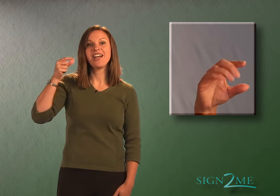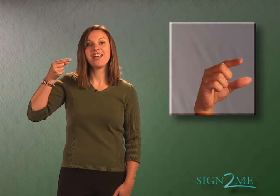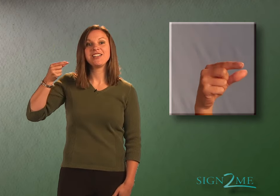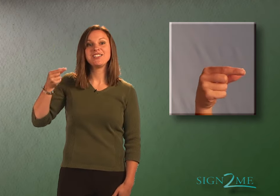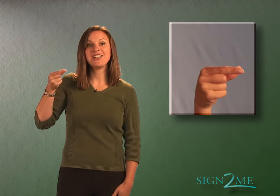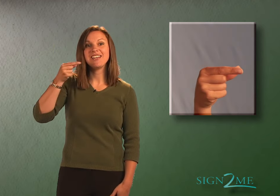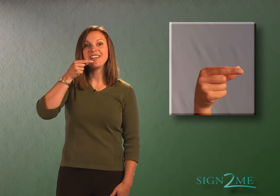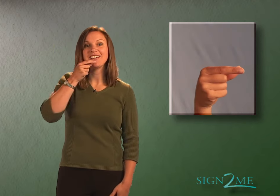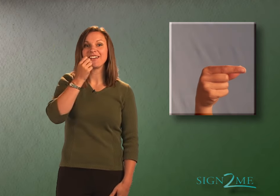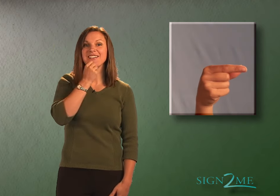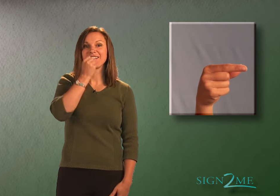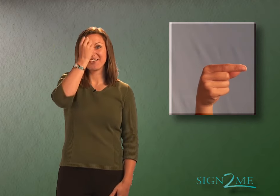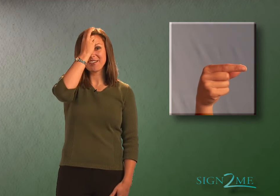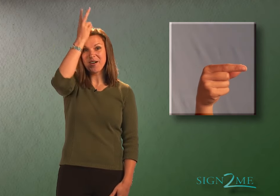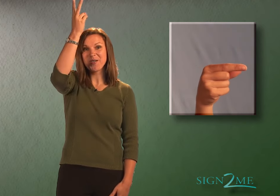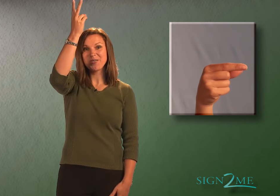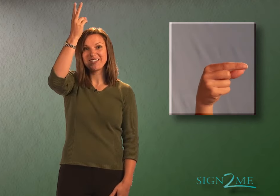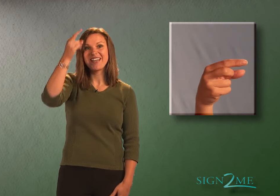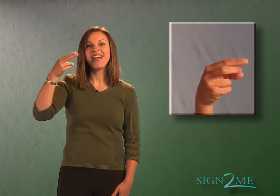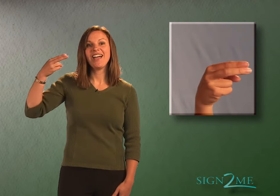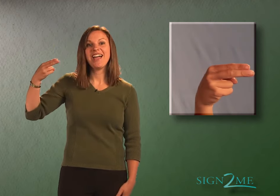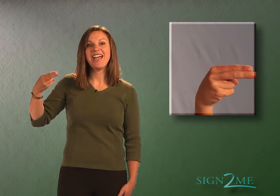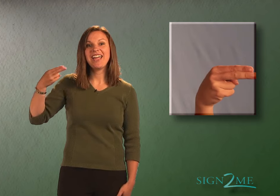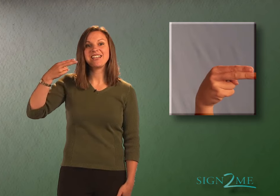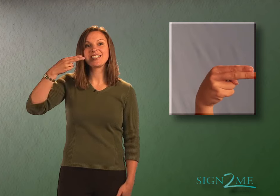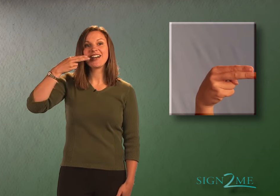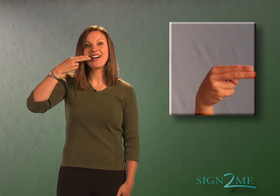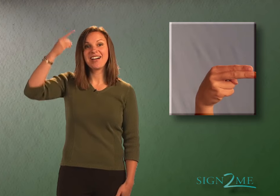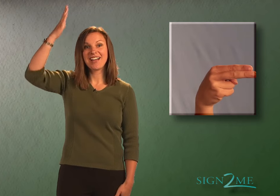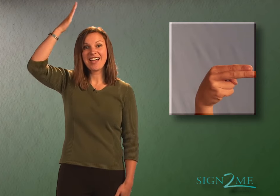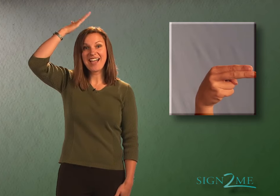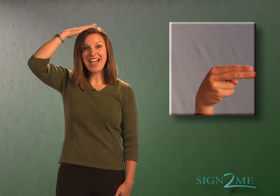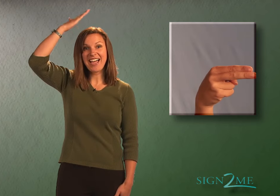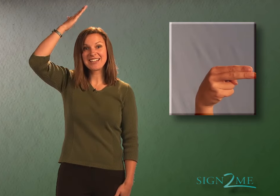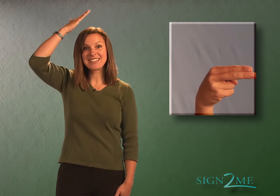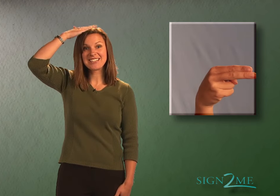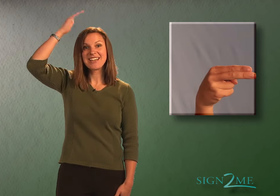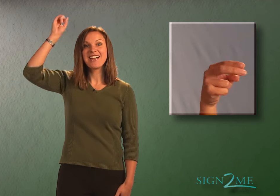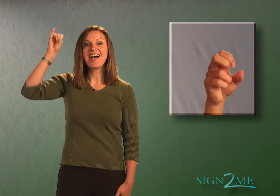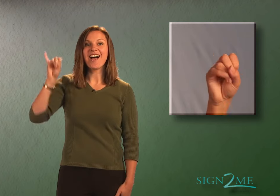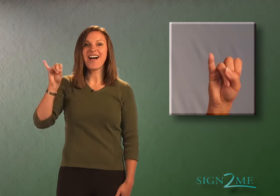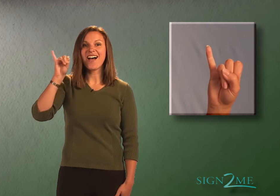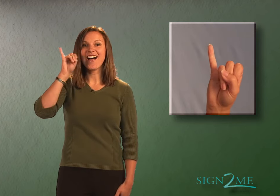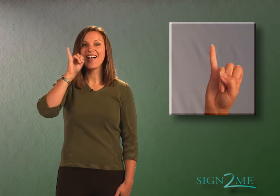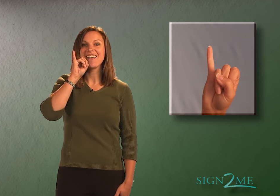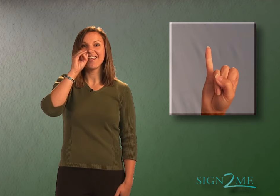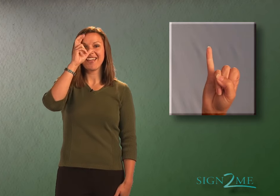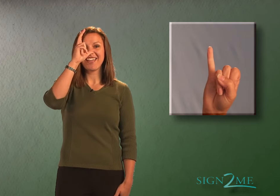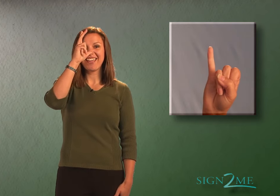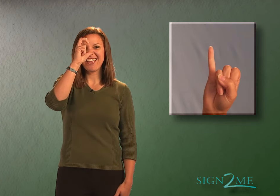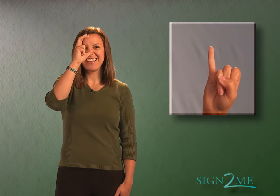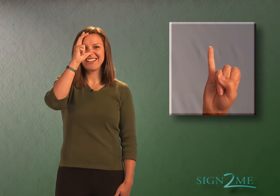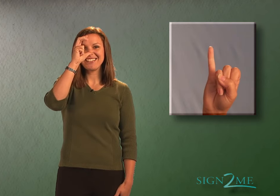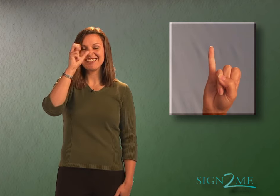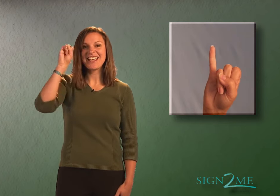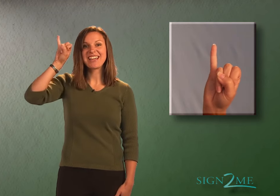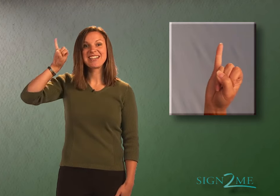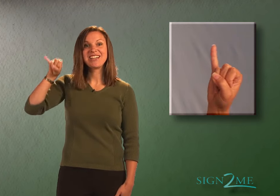G. Goat H. Hat I. Insect